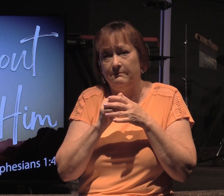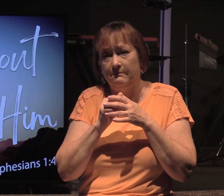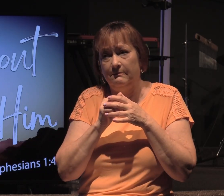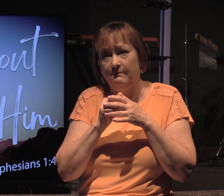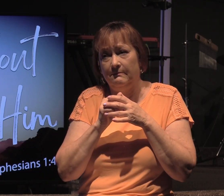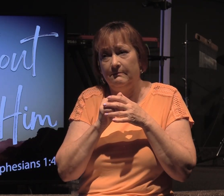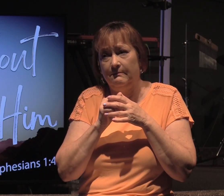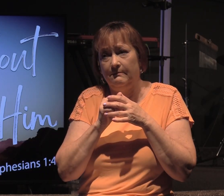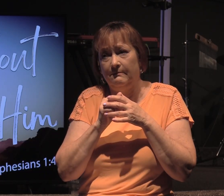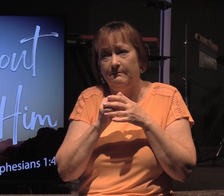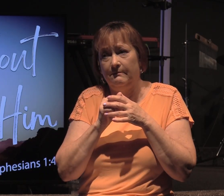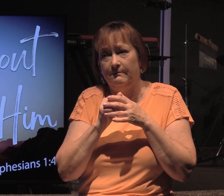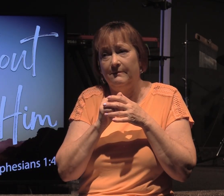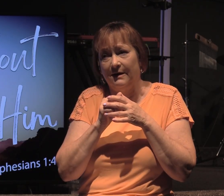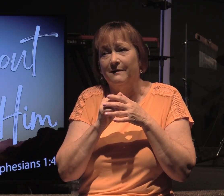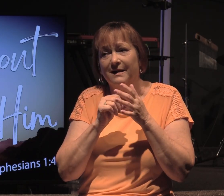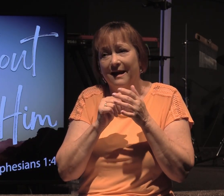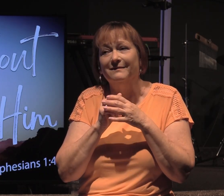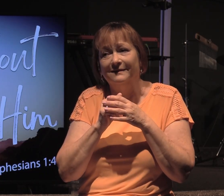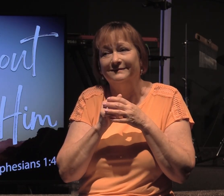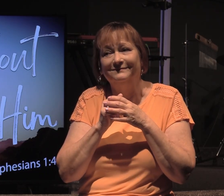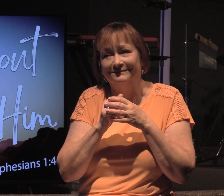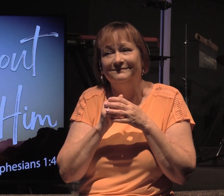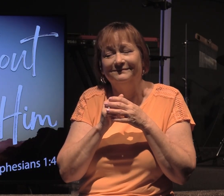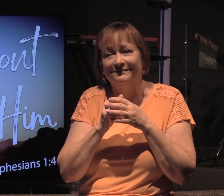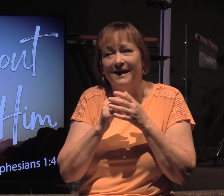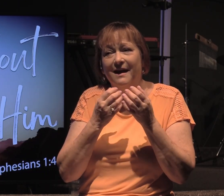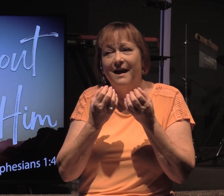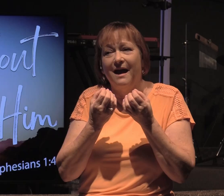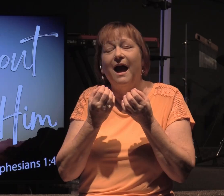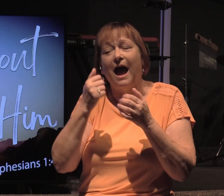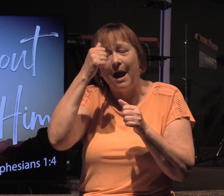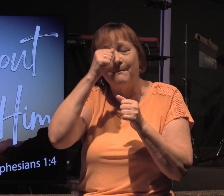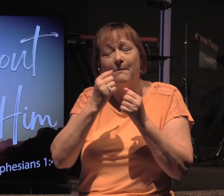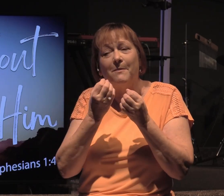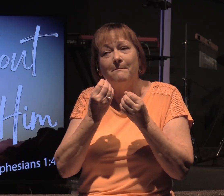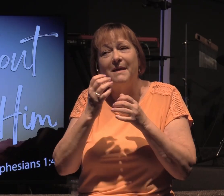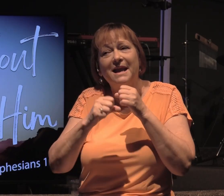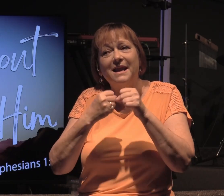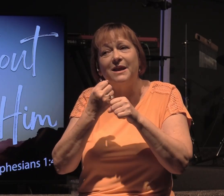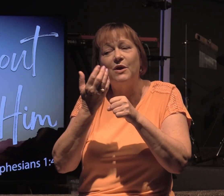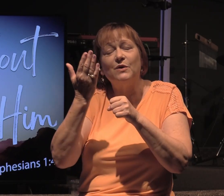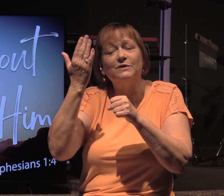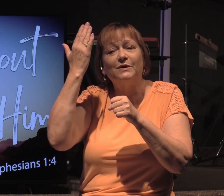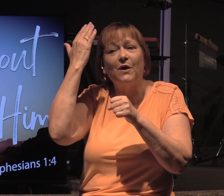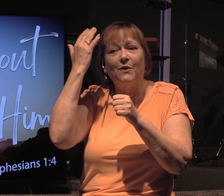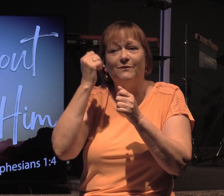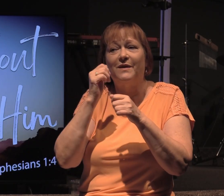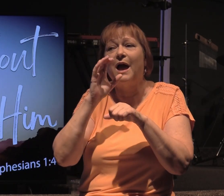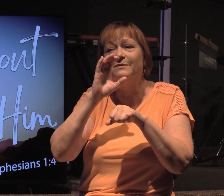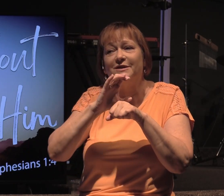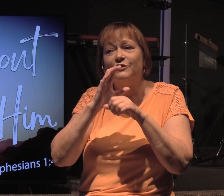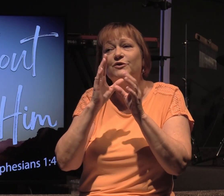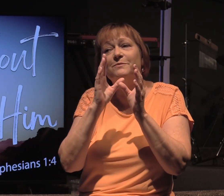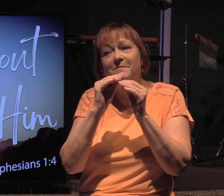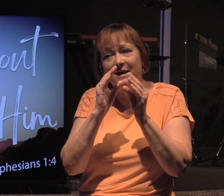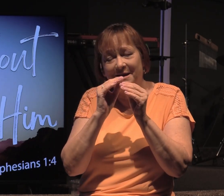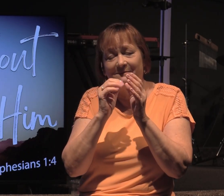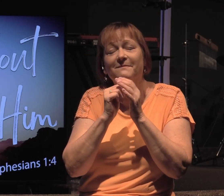I can remember years ago, I was at a church meeting,